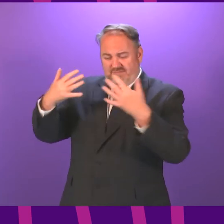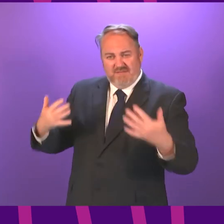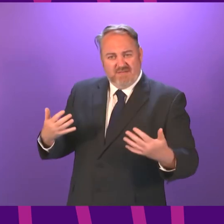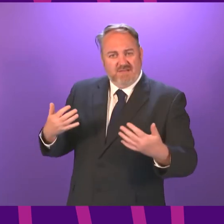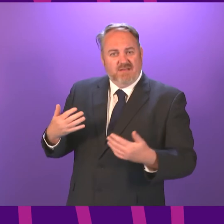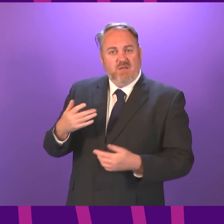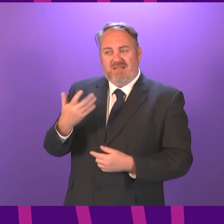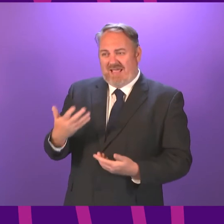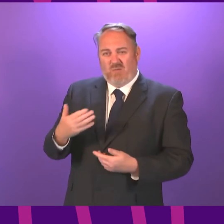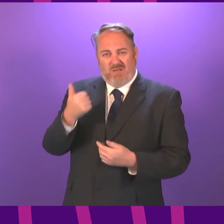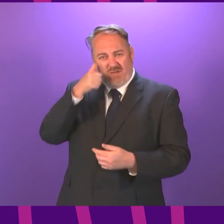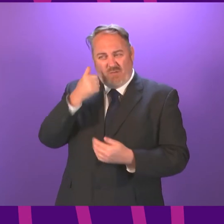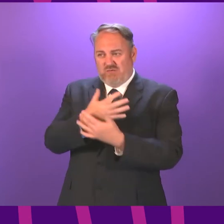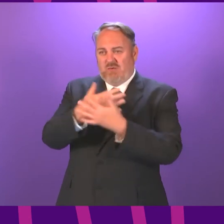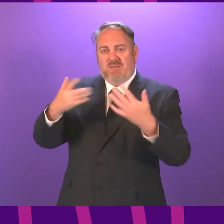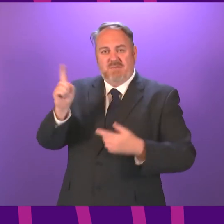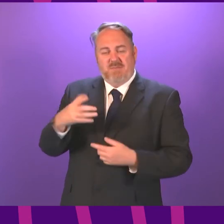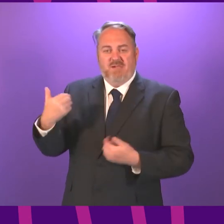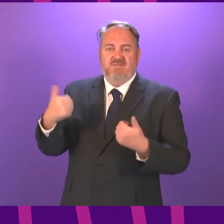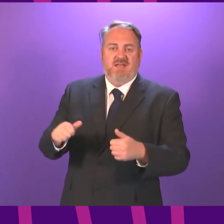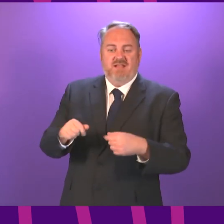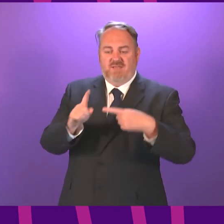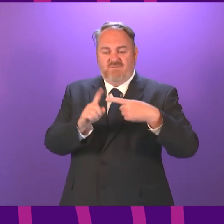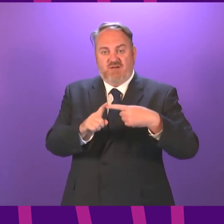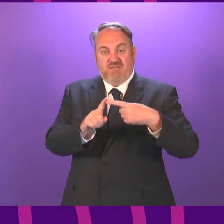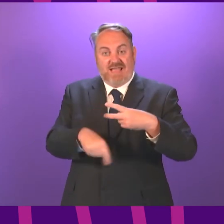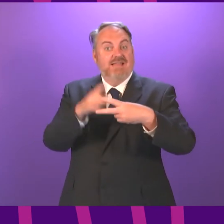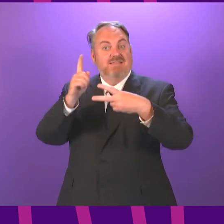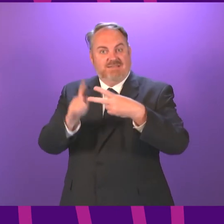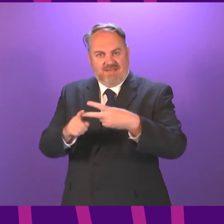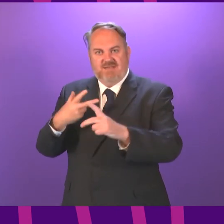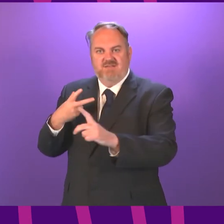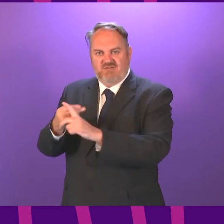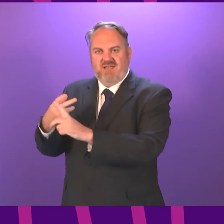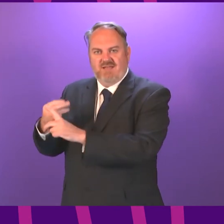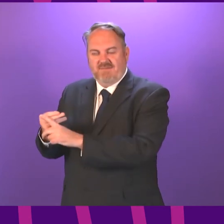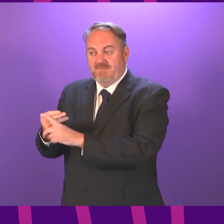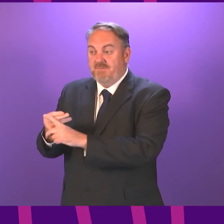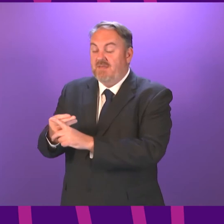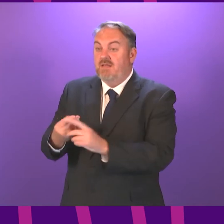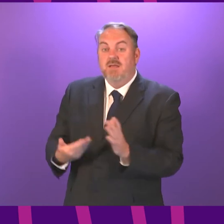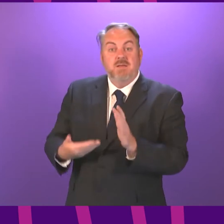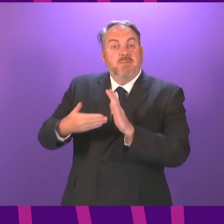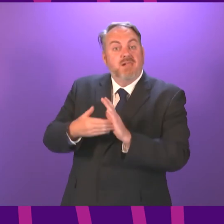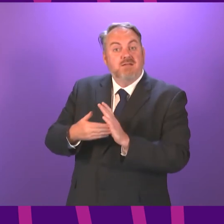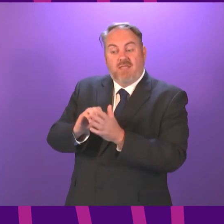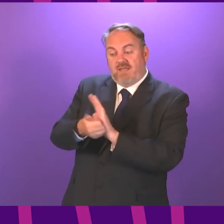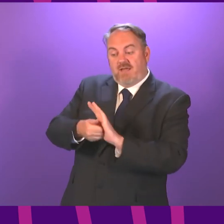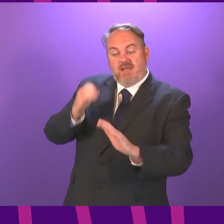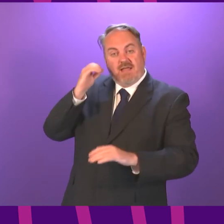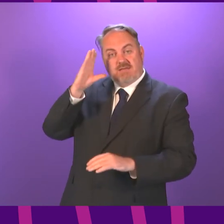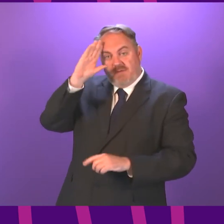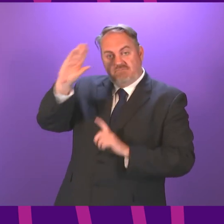with both doses. It's also encouraging that younger people may soon be able to safely get the COVID vaccine as well.